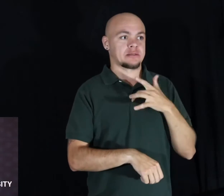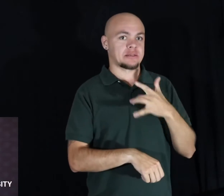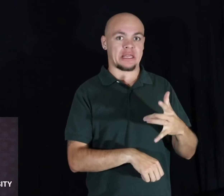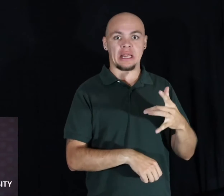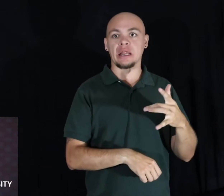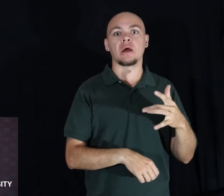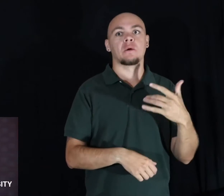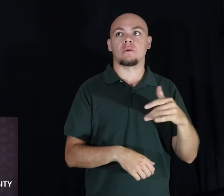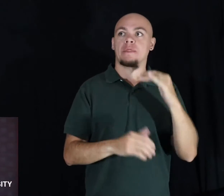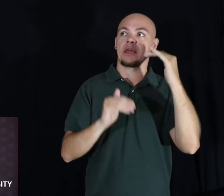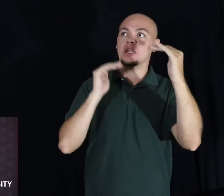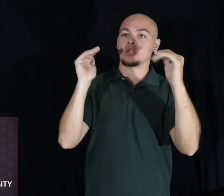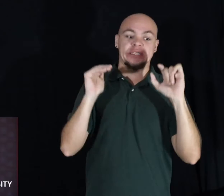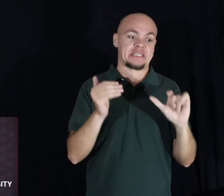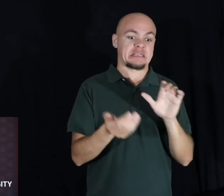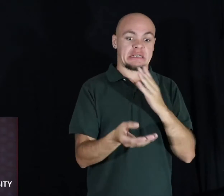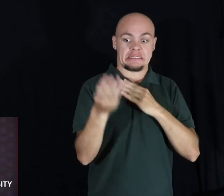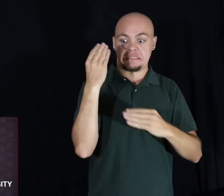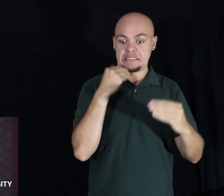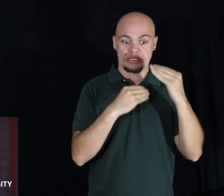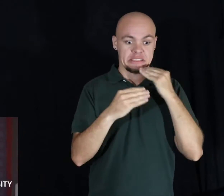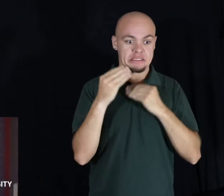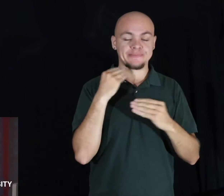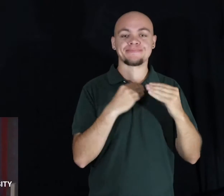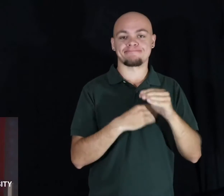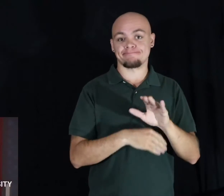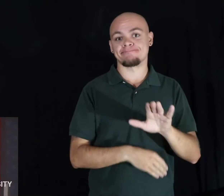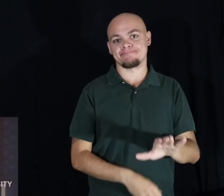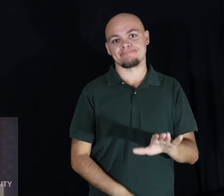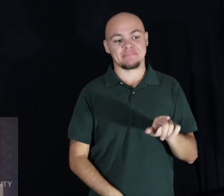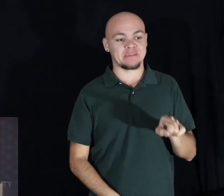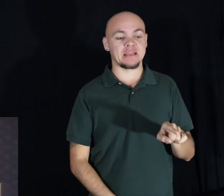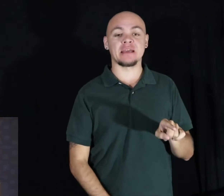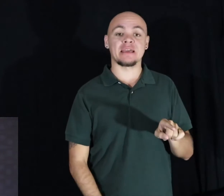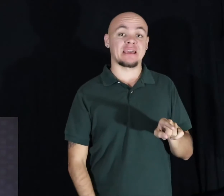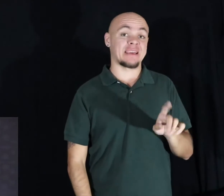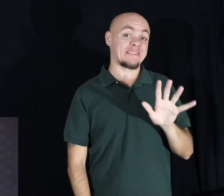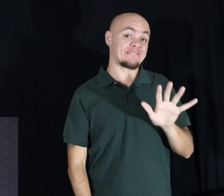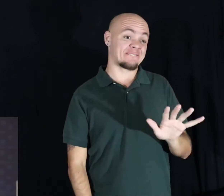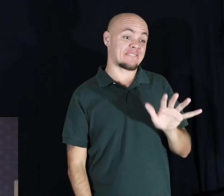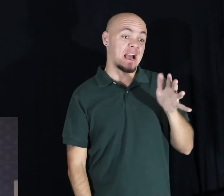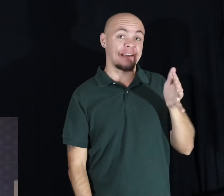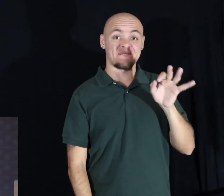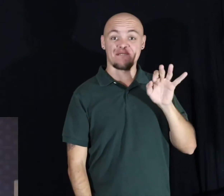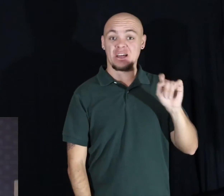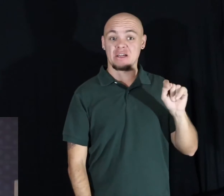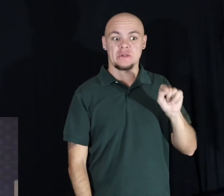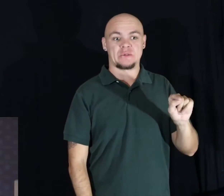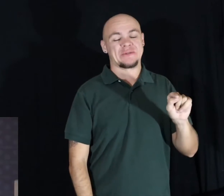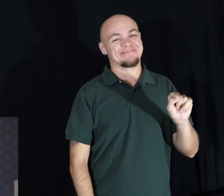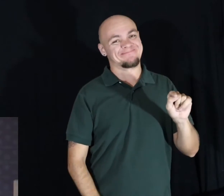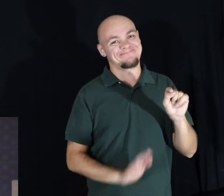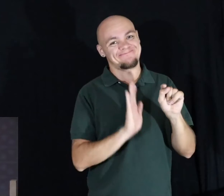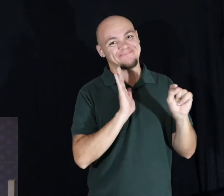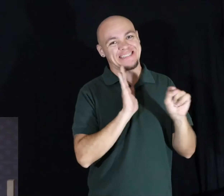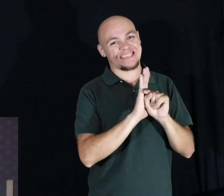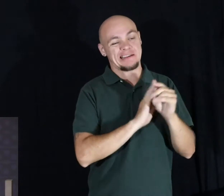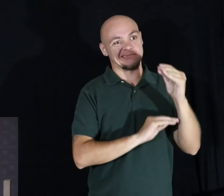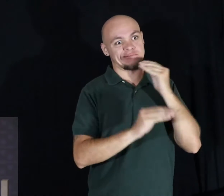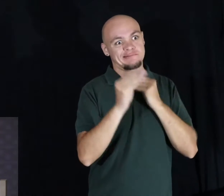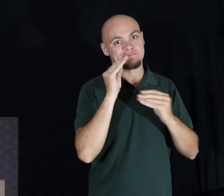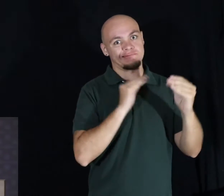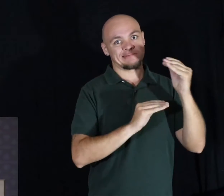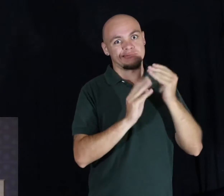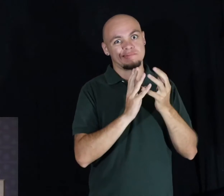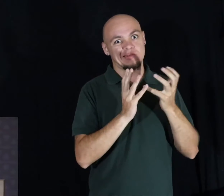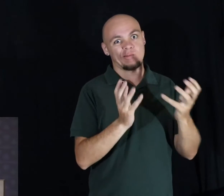out-eat most of the adults at the table. Now, as you may have guessed, as a five-foot-nothing little boy, there is in fact a downside to regularly out-eating